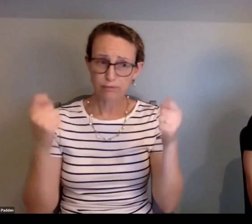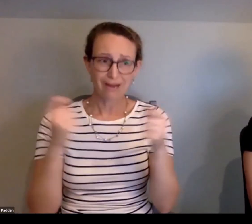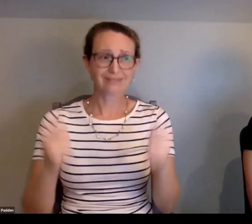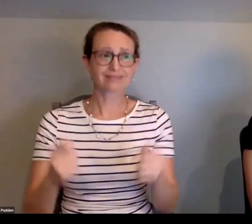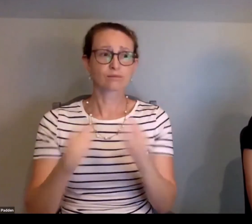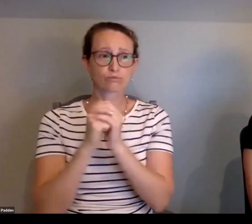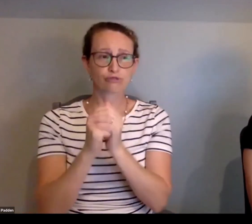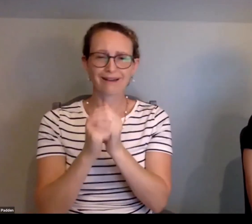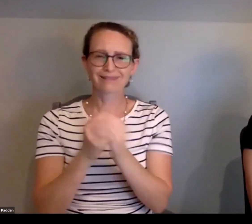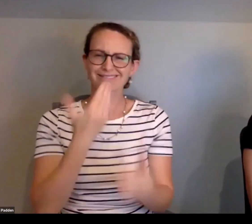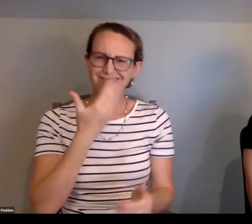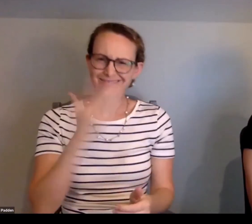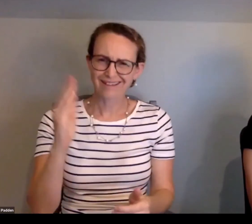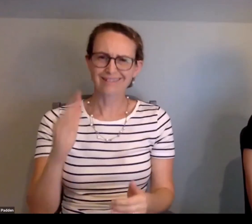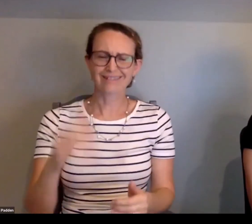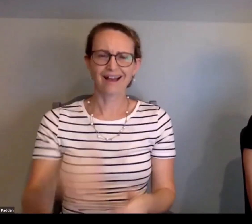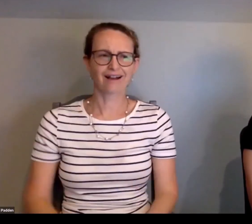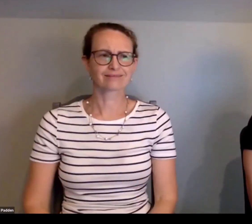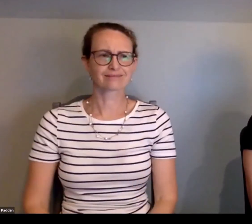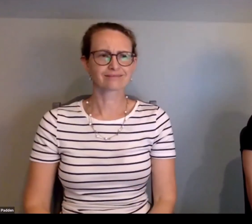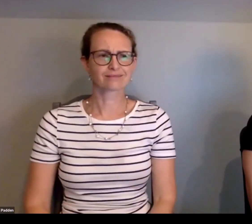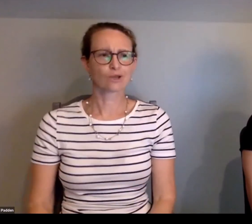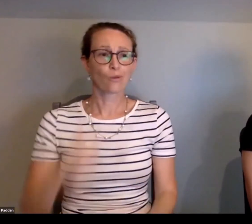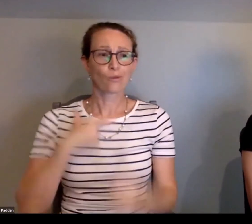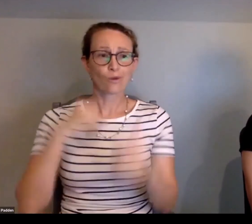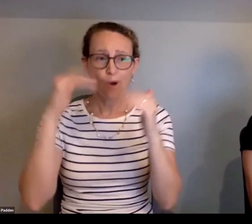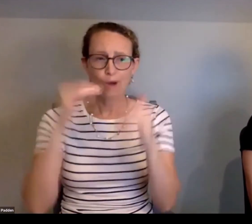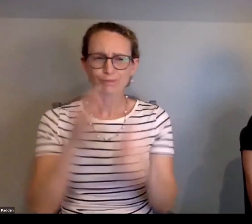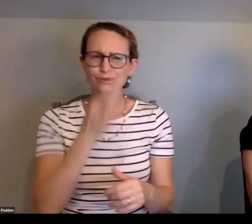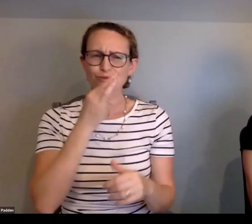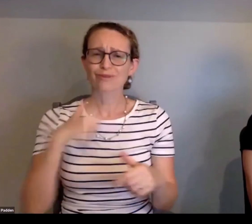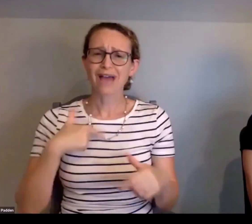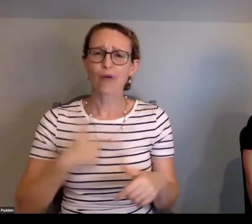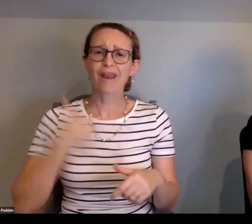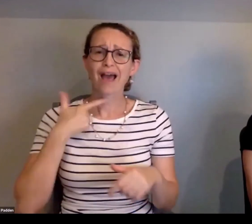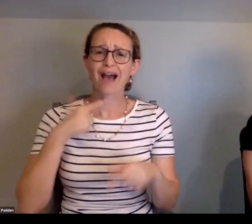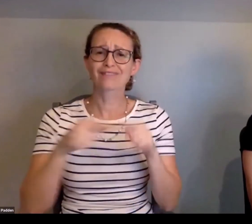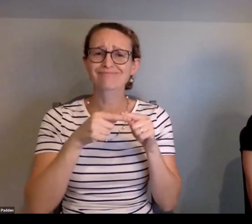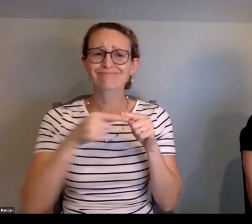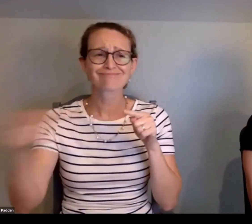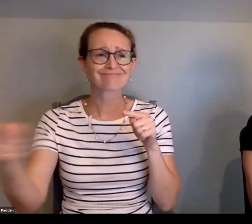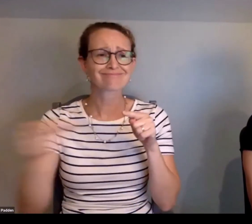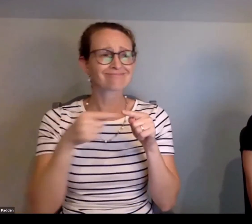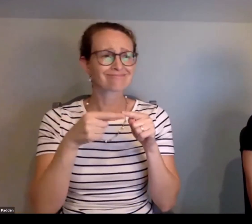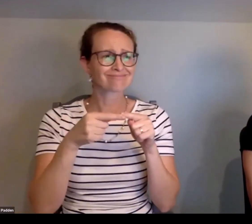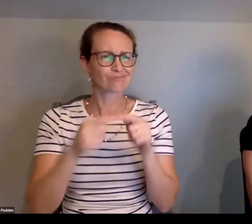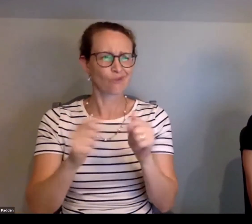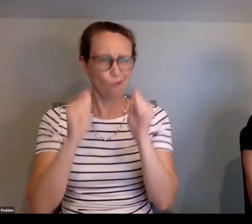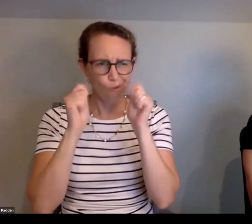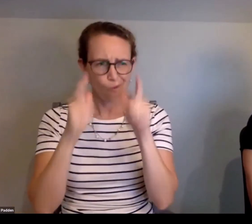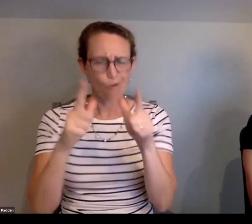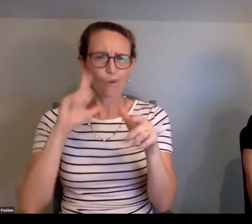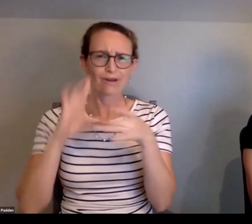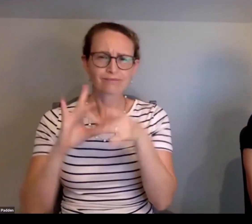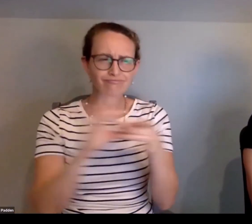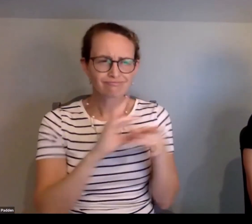We celebrate and we praise God, thank God, and we hope soon in our